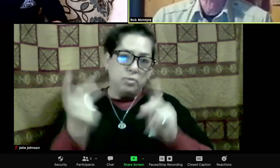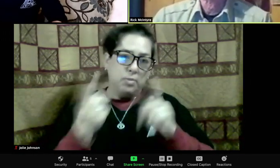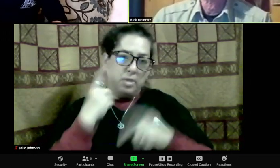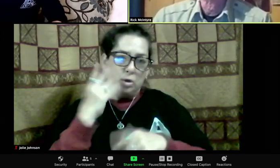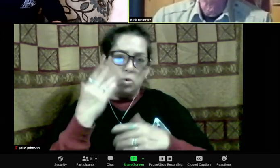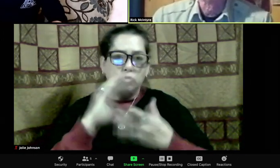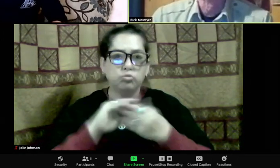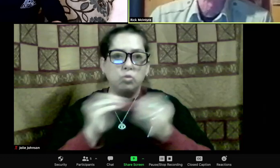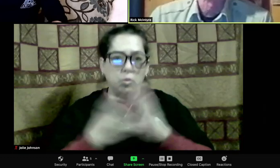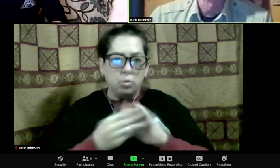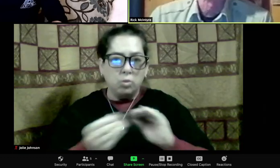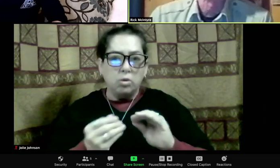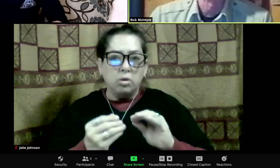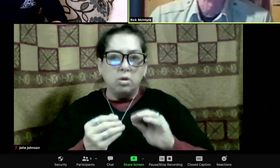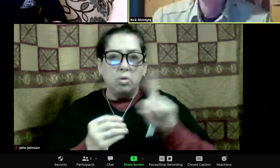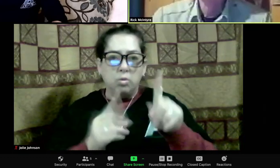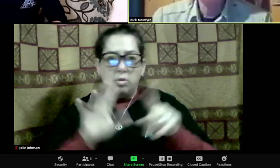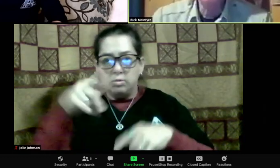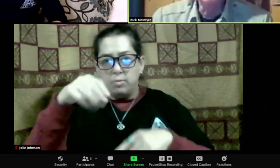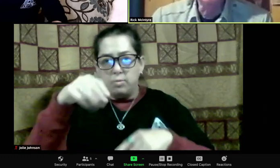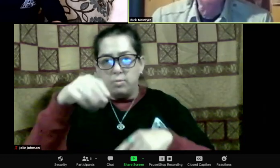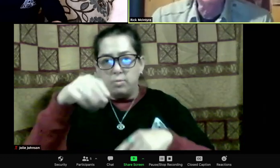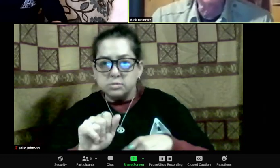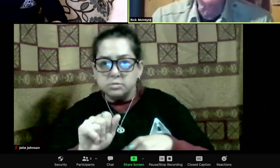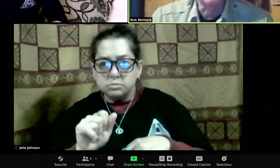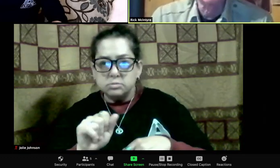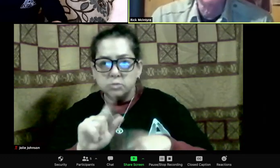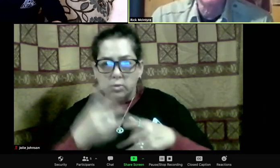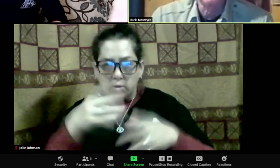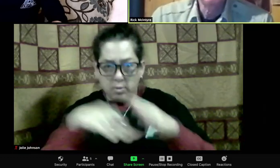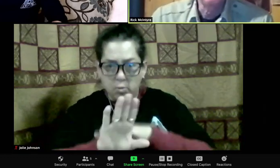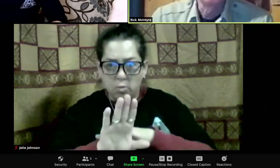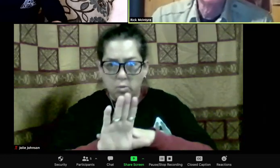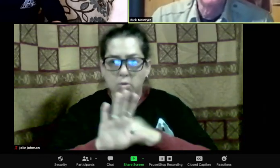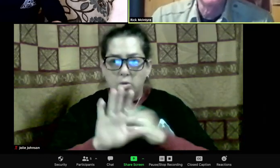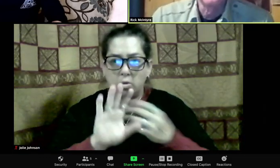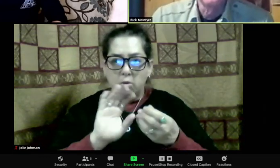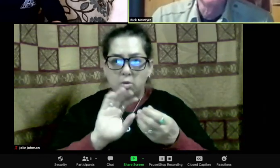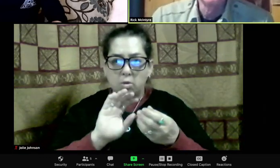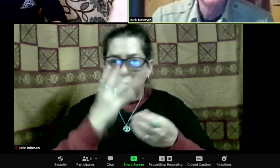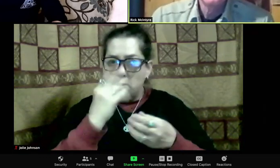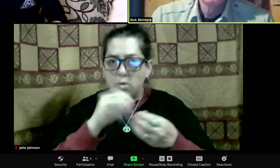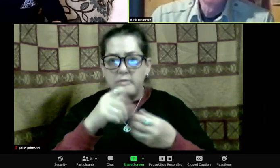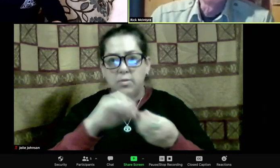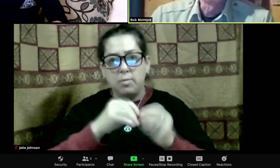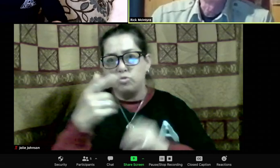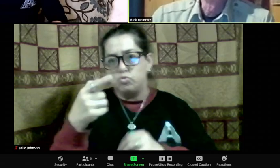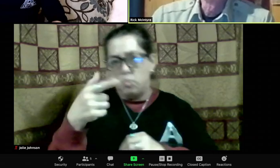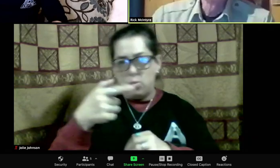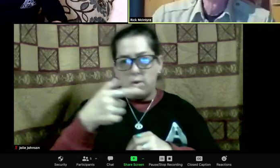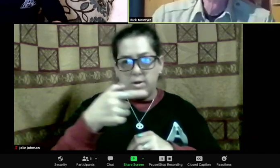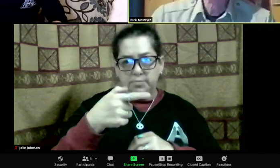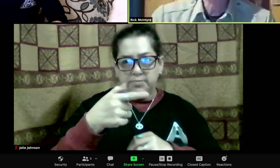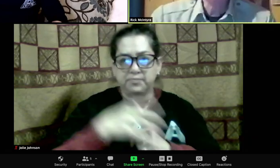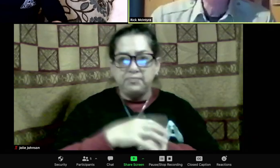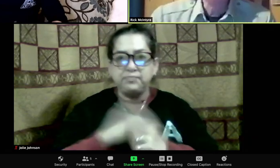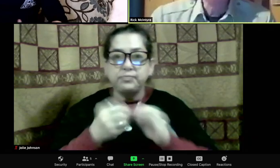in the family, one of the lone males that had been captured, number 10, was put in the pen.